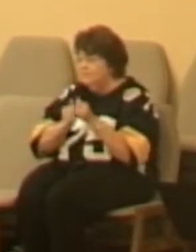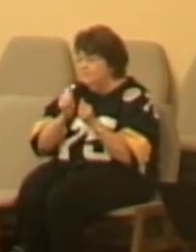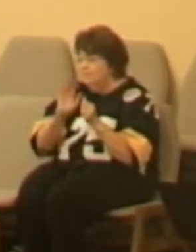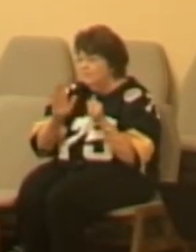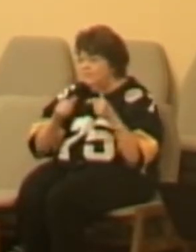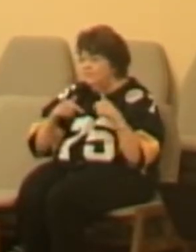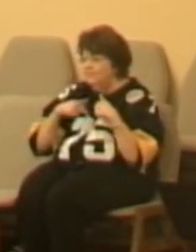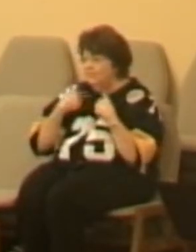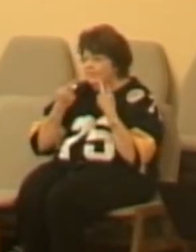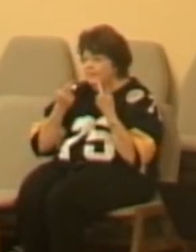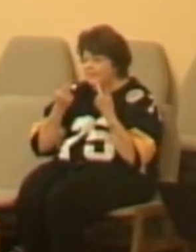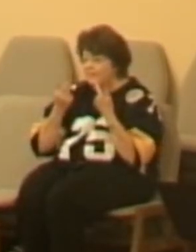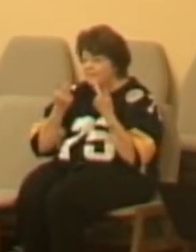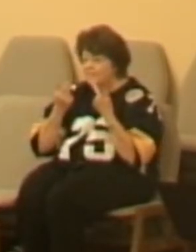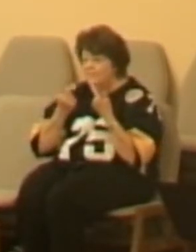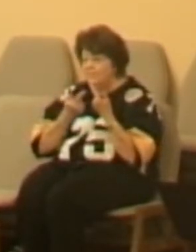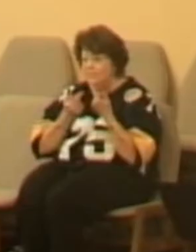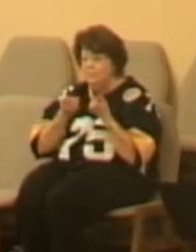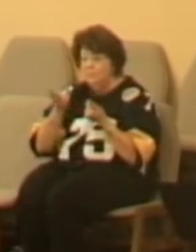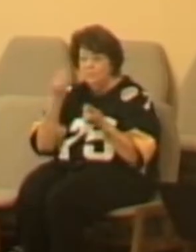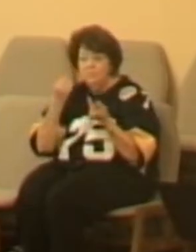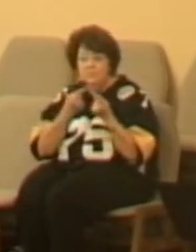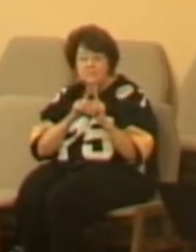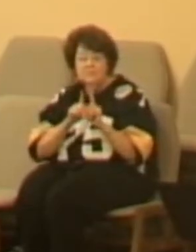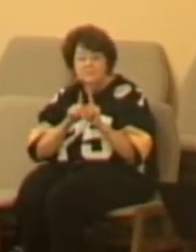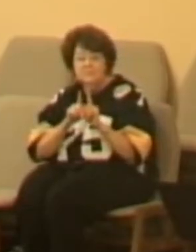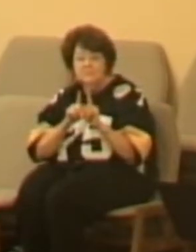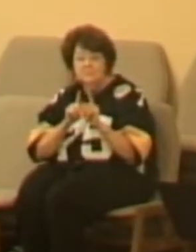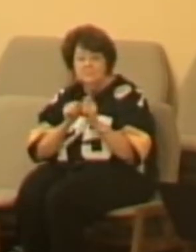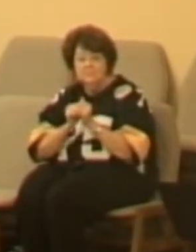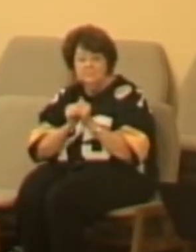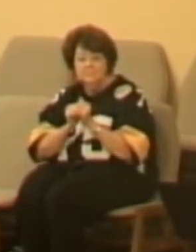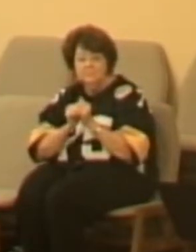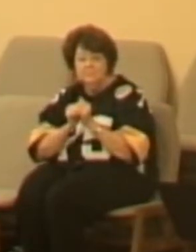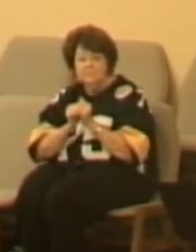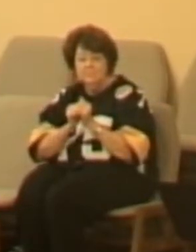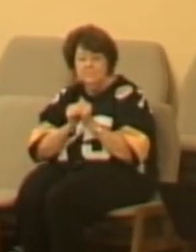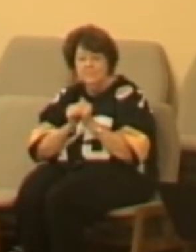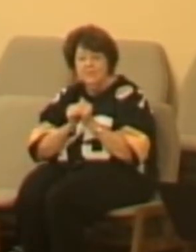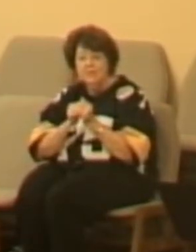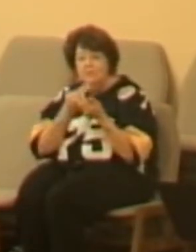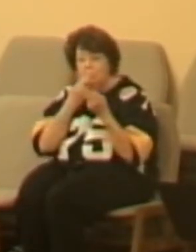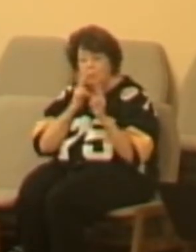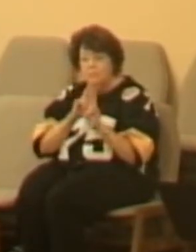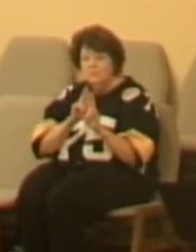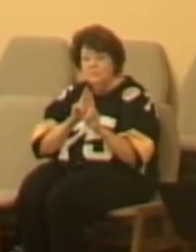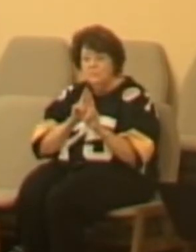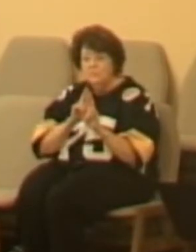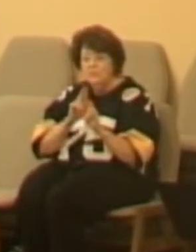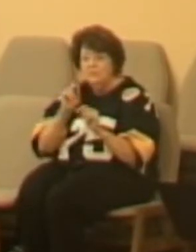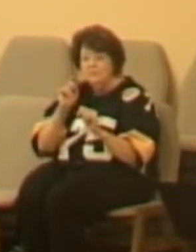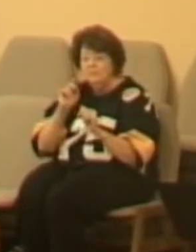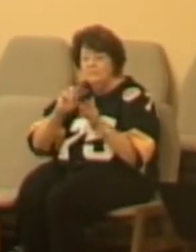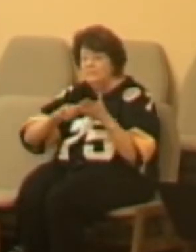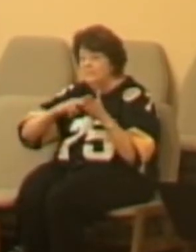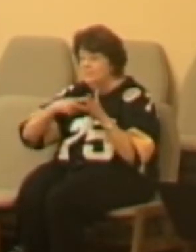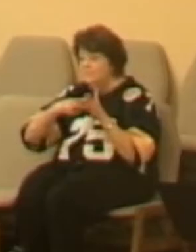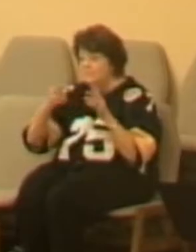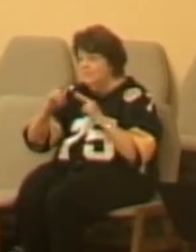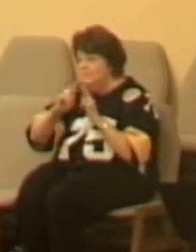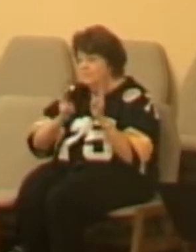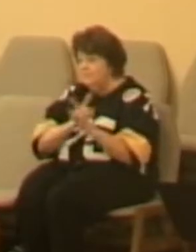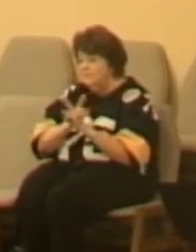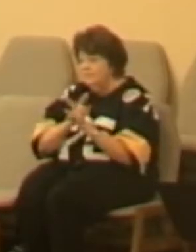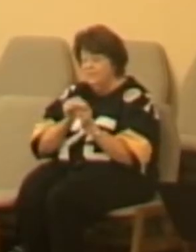the primary response is a response of repentance. Now, the word repent in Greek is metanoia.